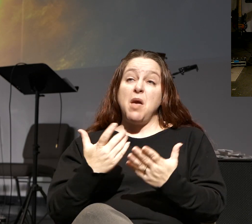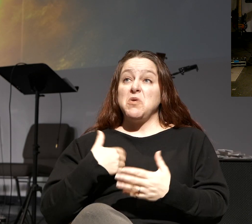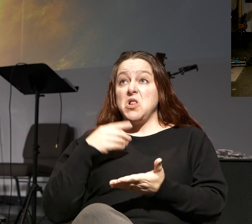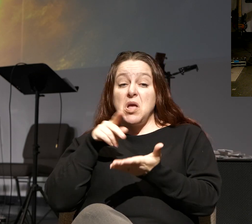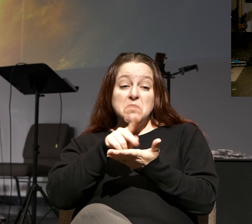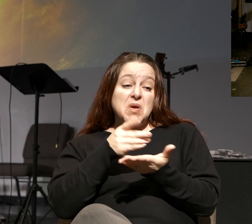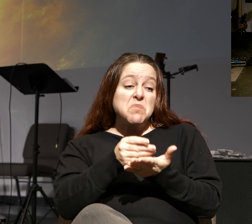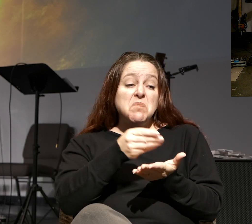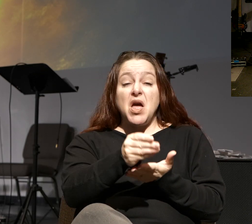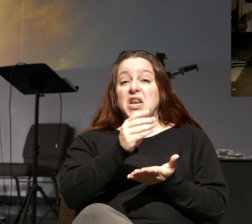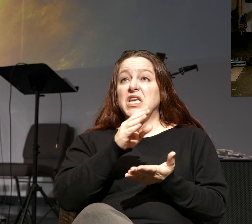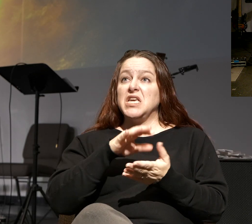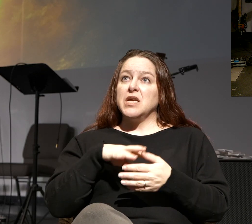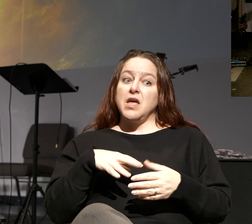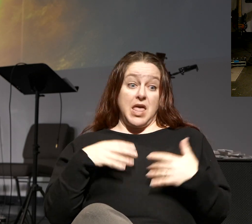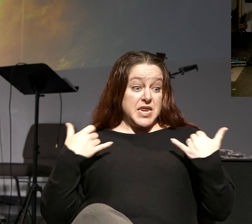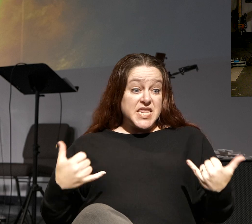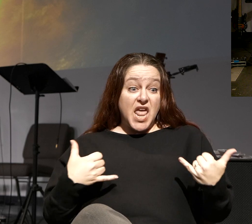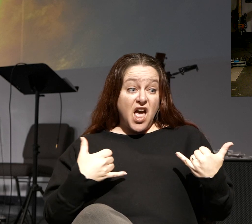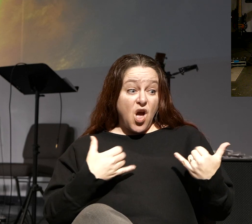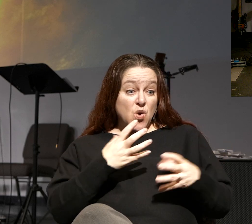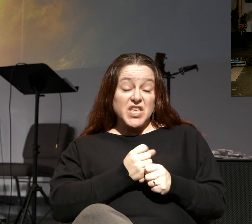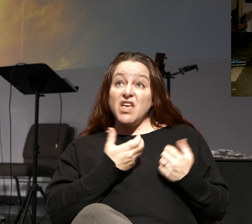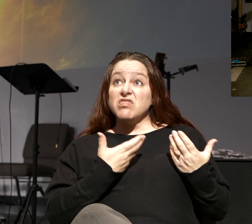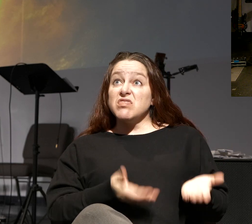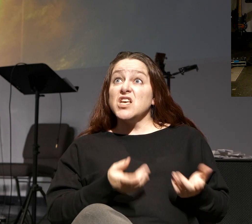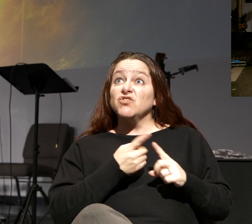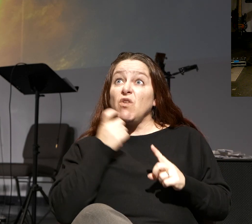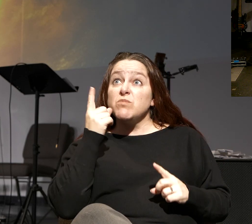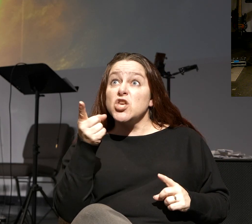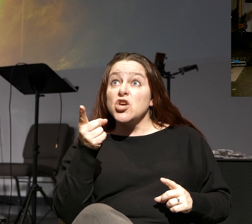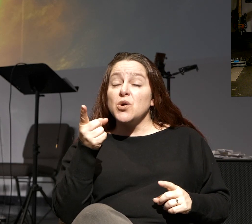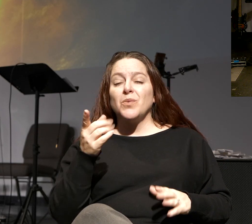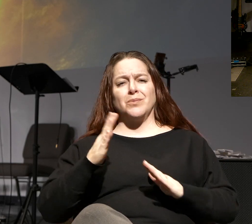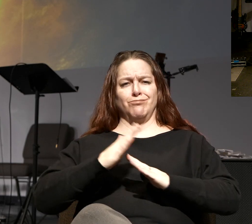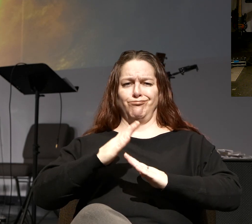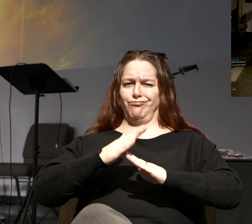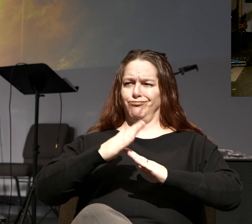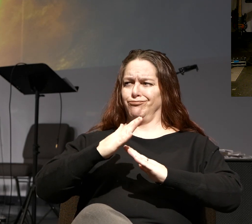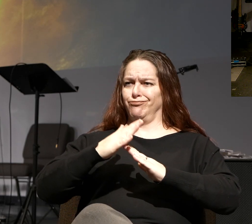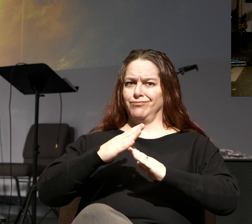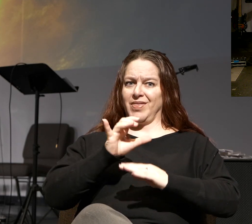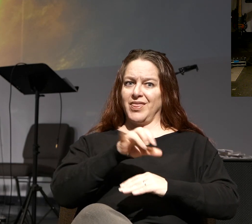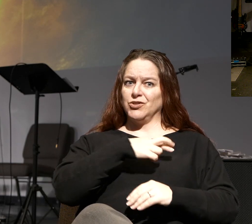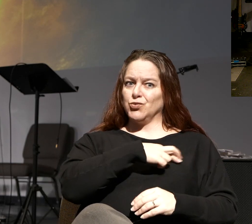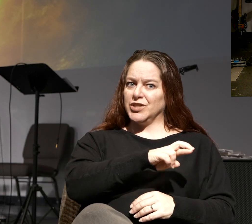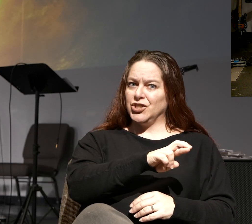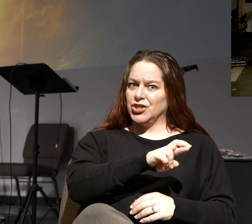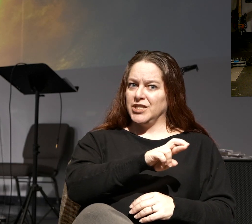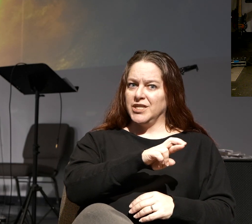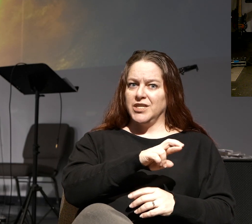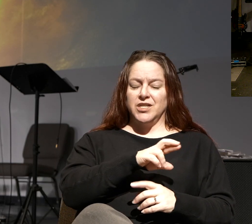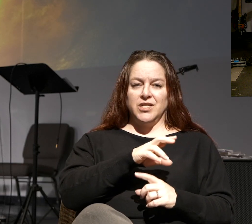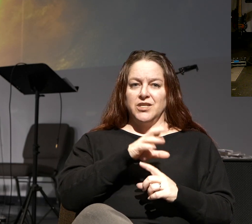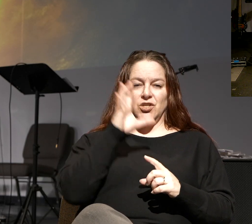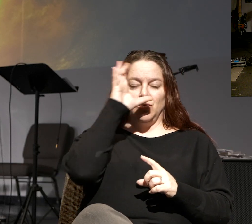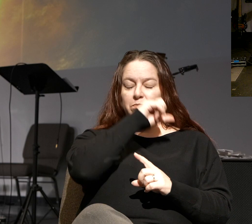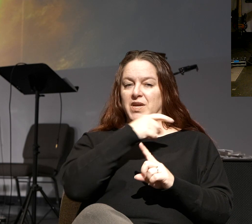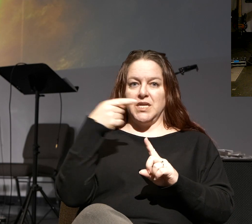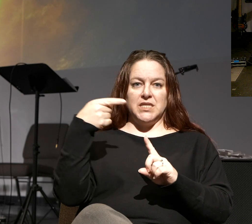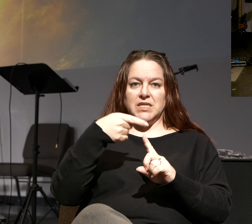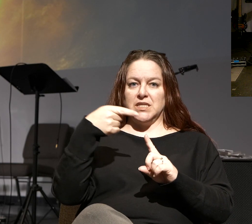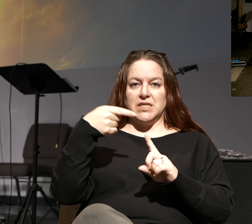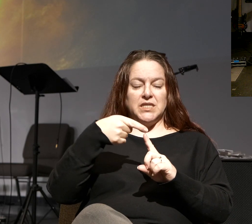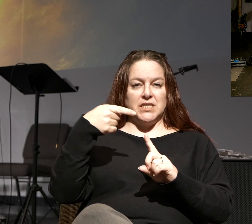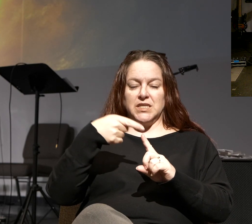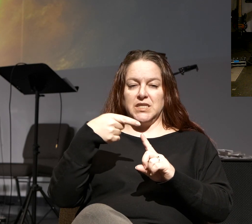money in the box, and this is what I get from you. Time out. That's religion. You totally missed the whole, the big